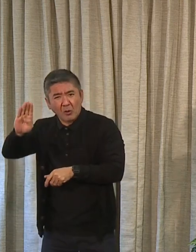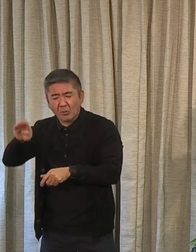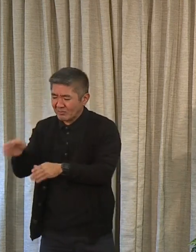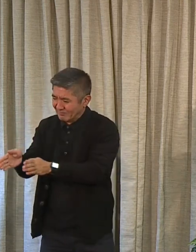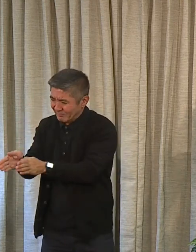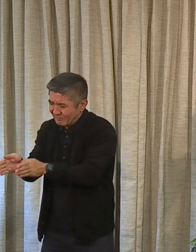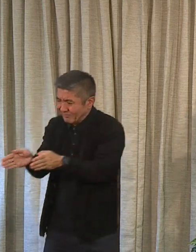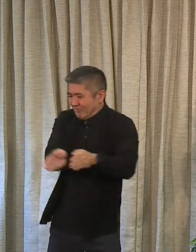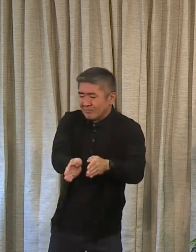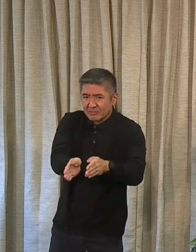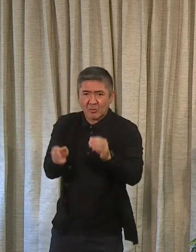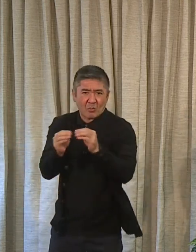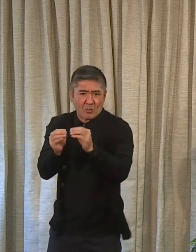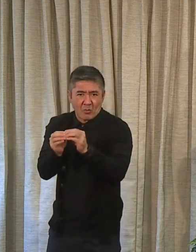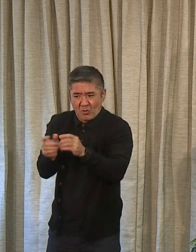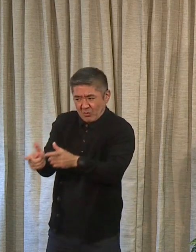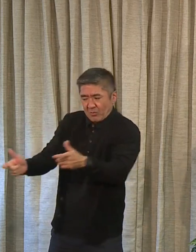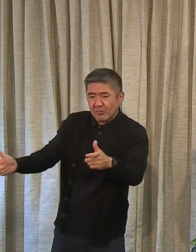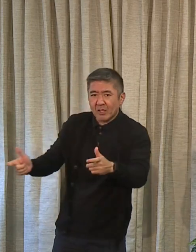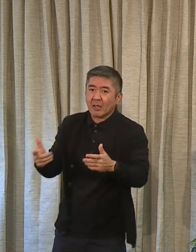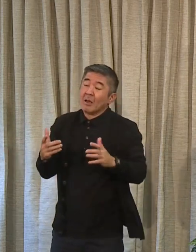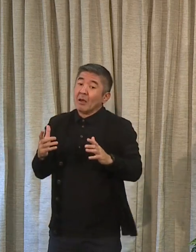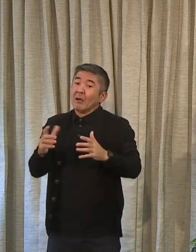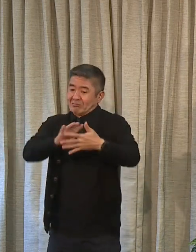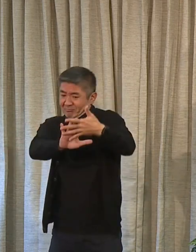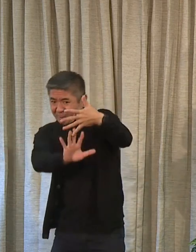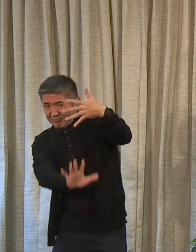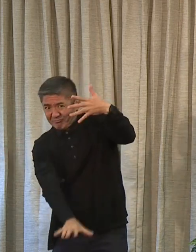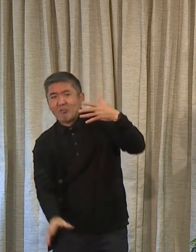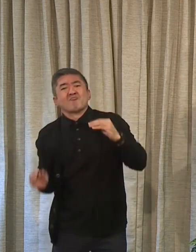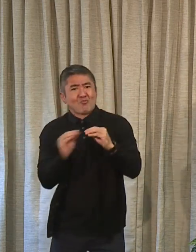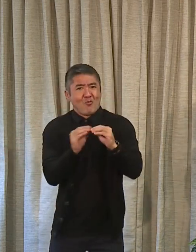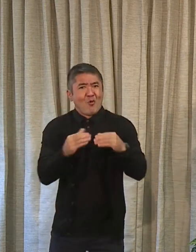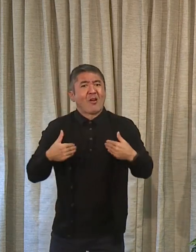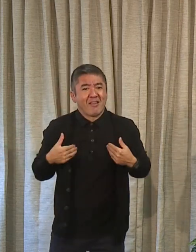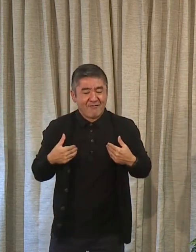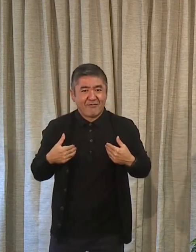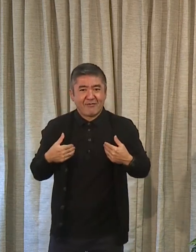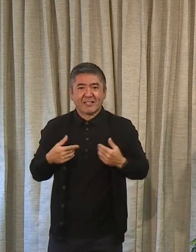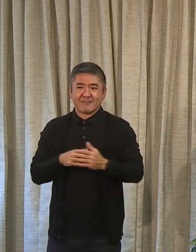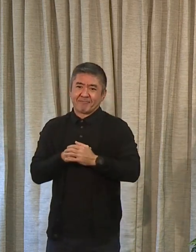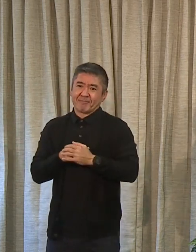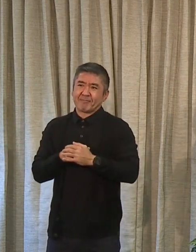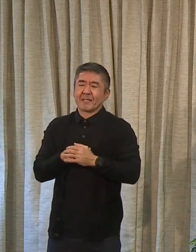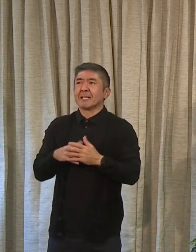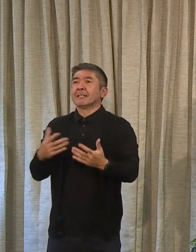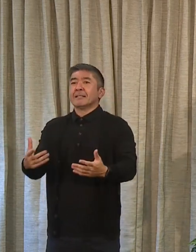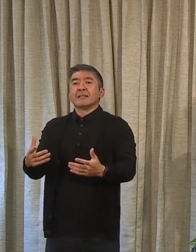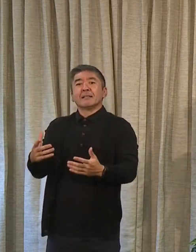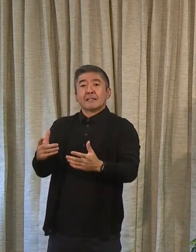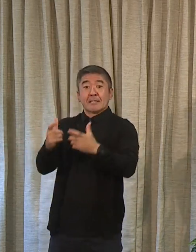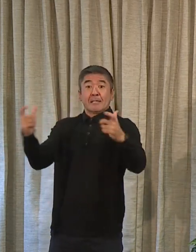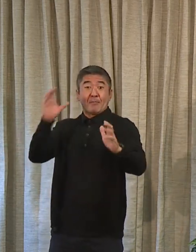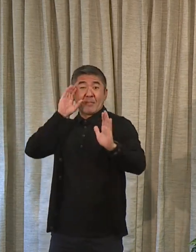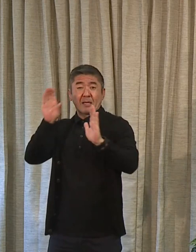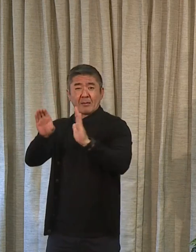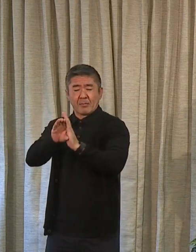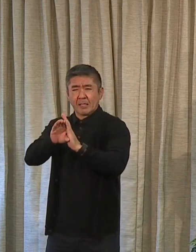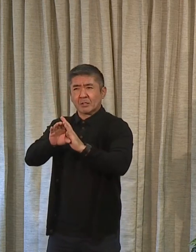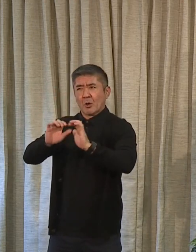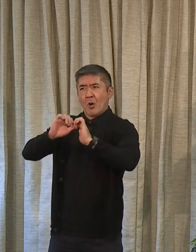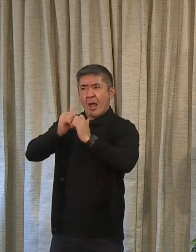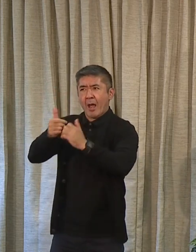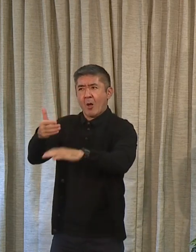but it's more grander than that. The ideas of how to restore the luster of